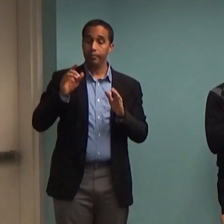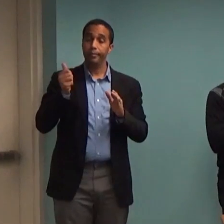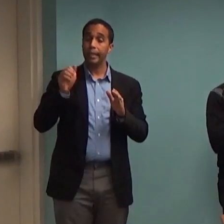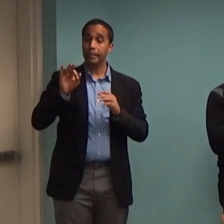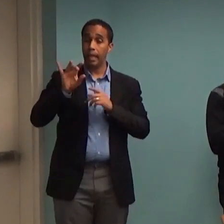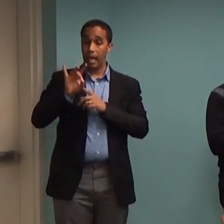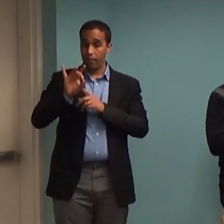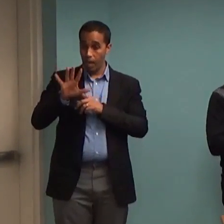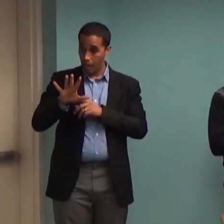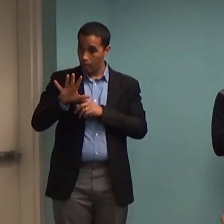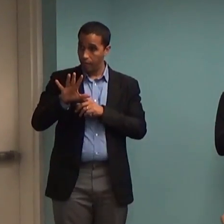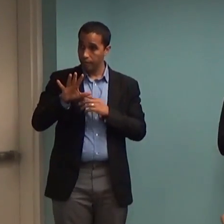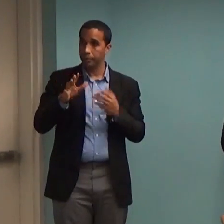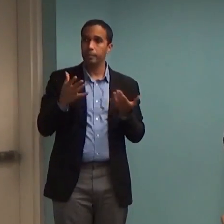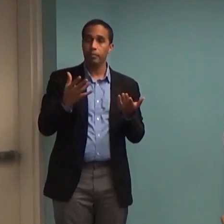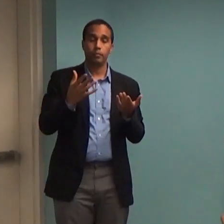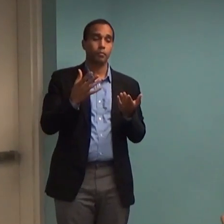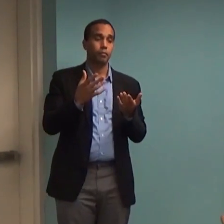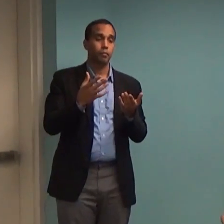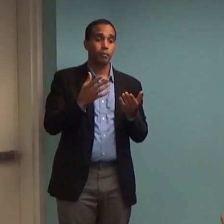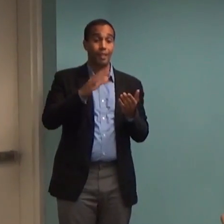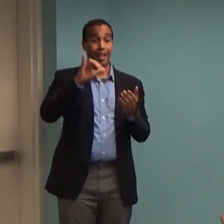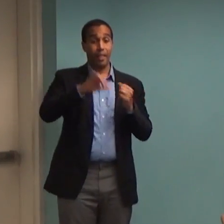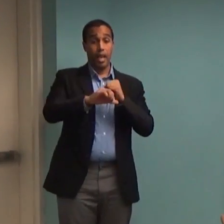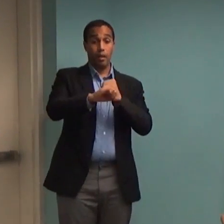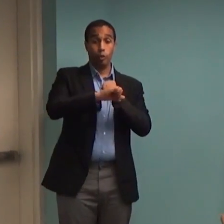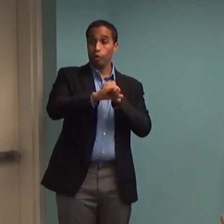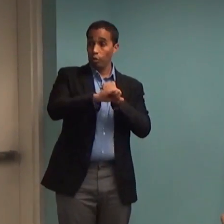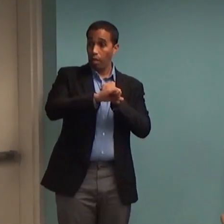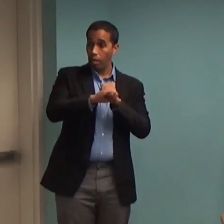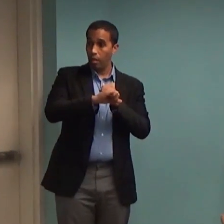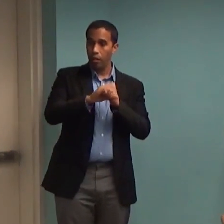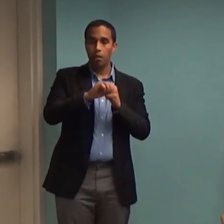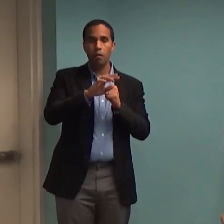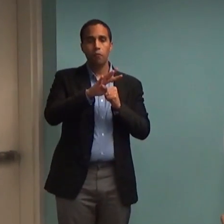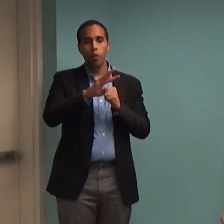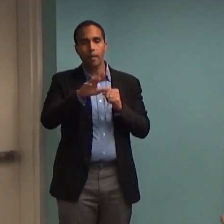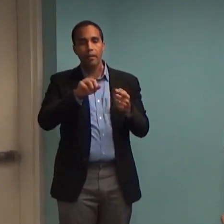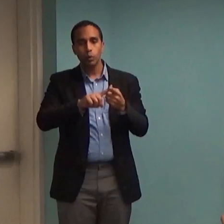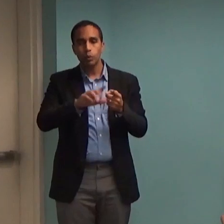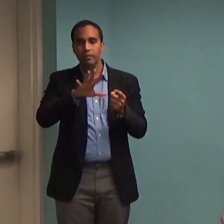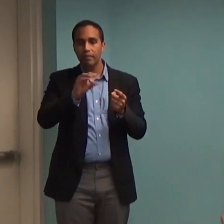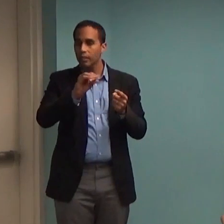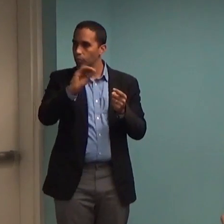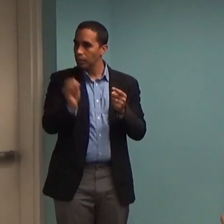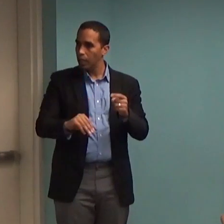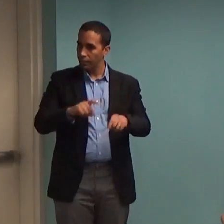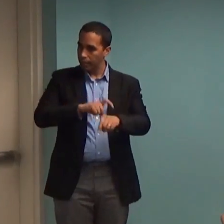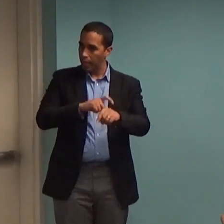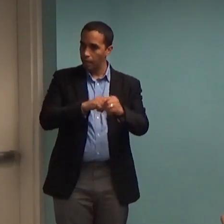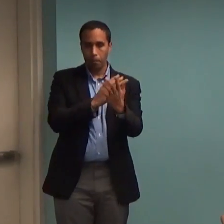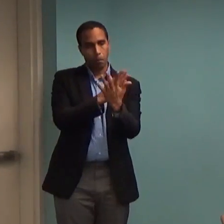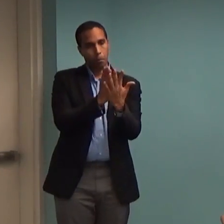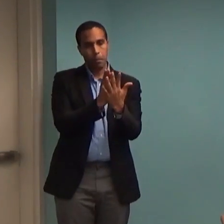probably about 45 to 50 percent of that air time would have to be devoted to them listing all the side effects. In 1997,